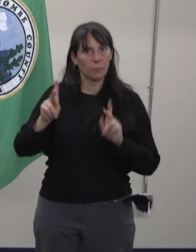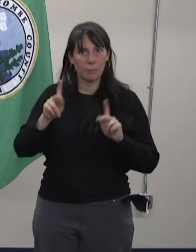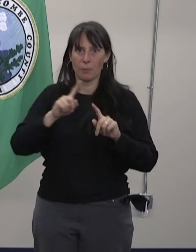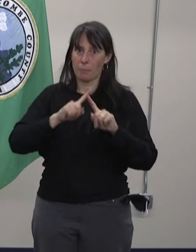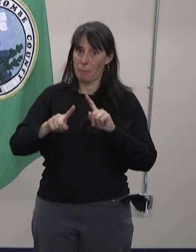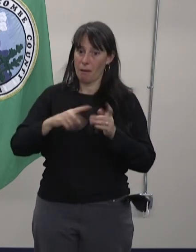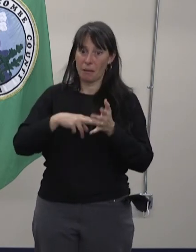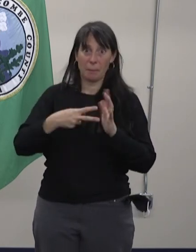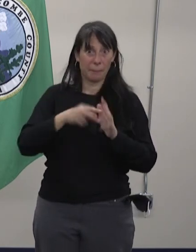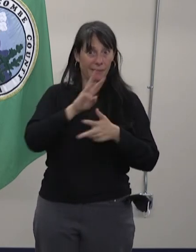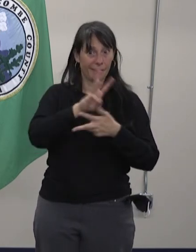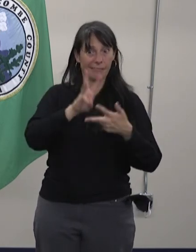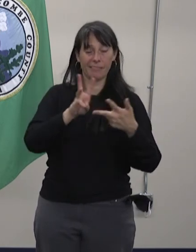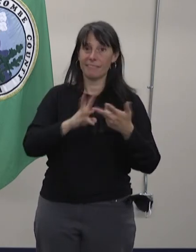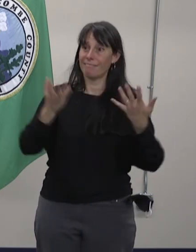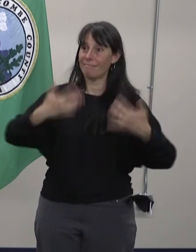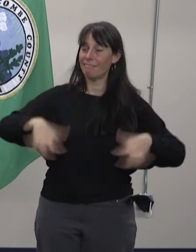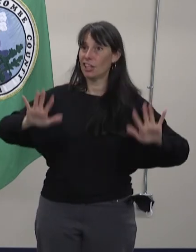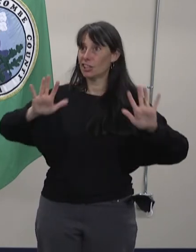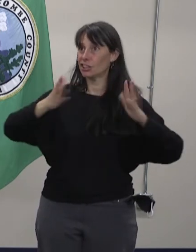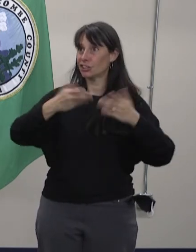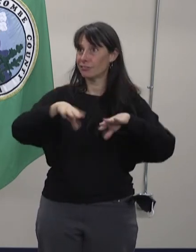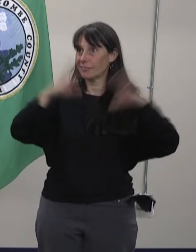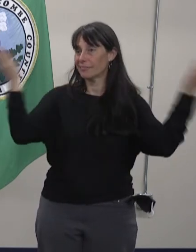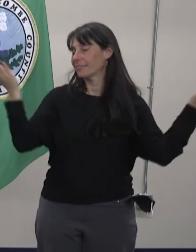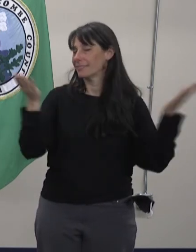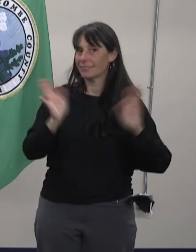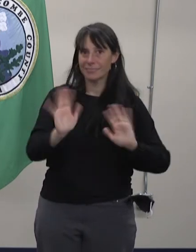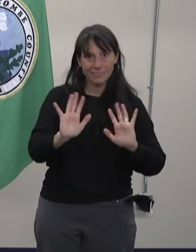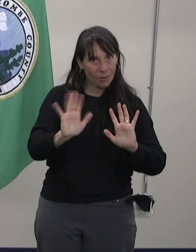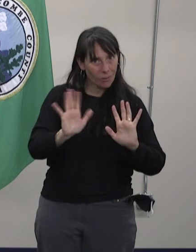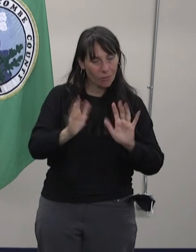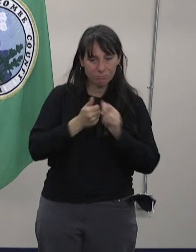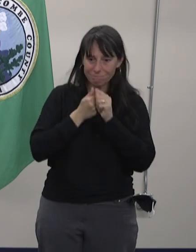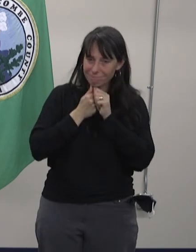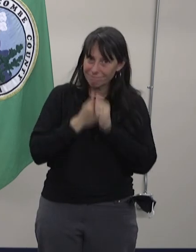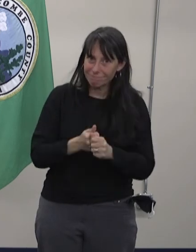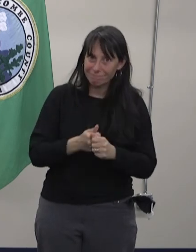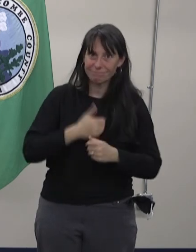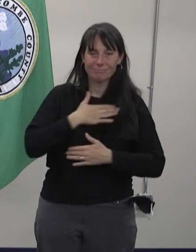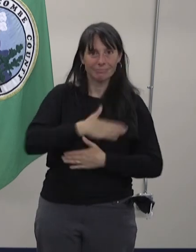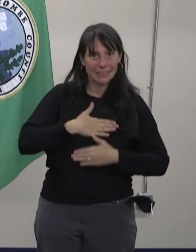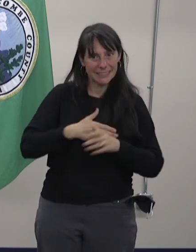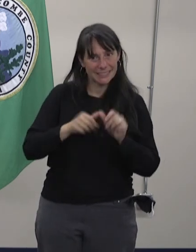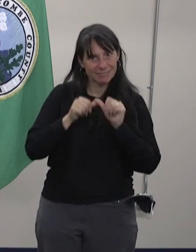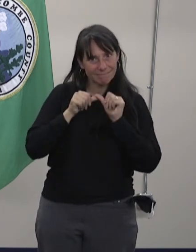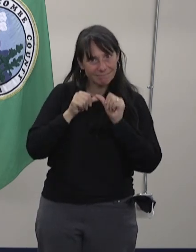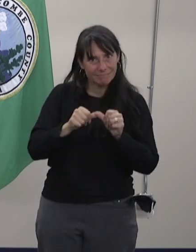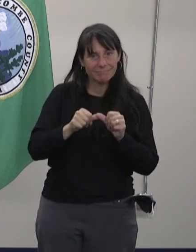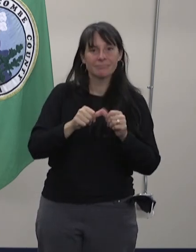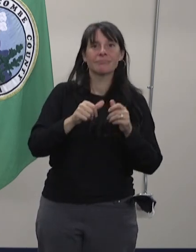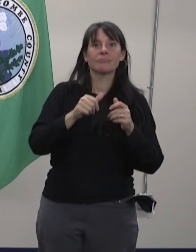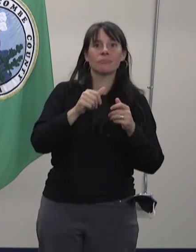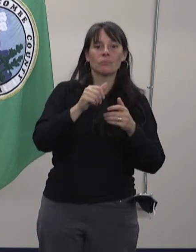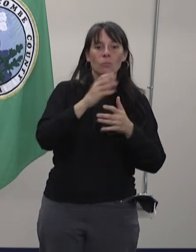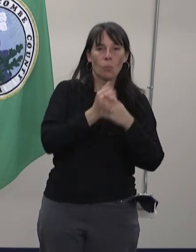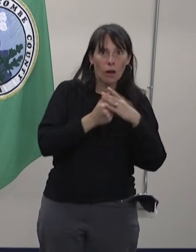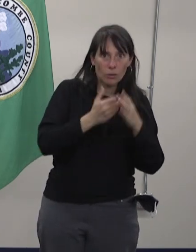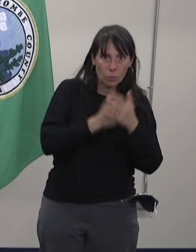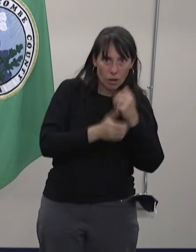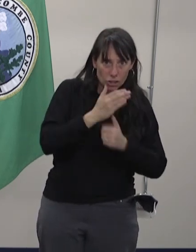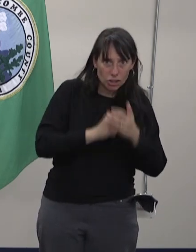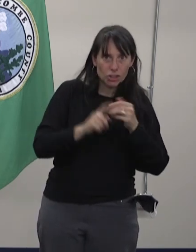We need you to keep it up, get behind the mask, wash your hands often and stay at least six feet apart.